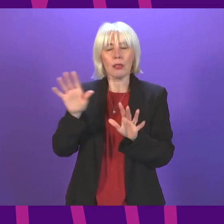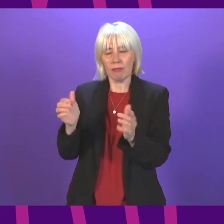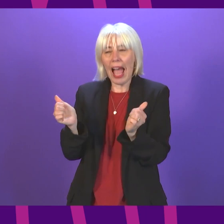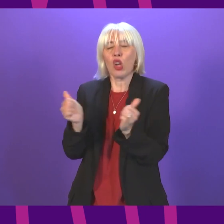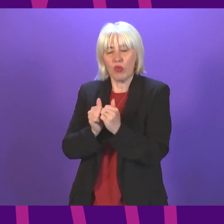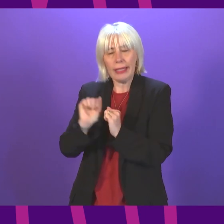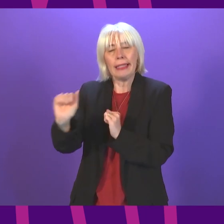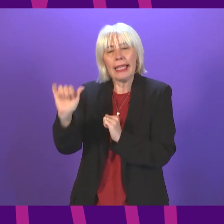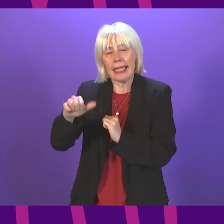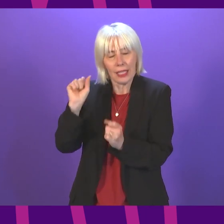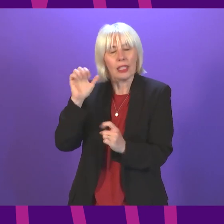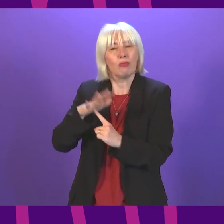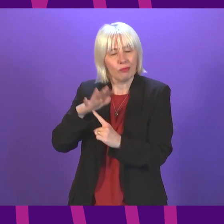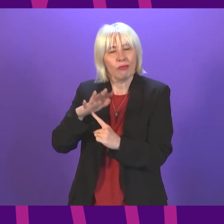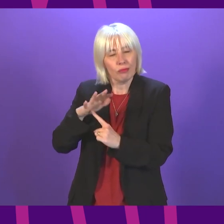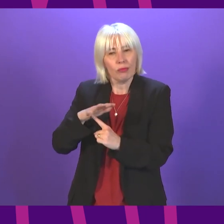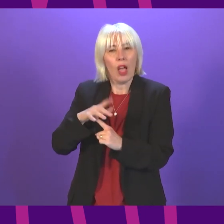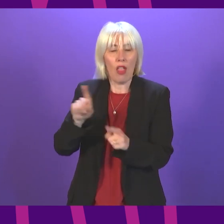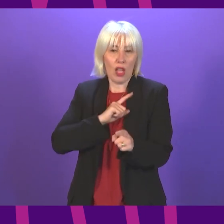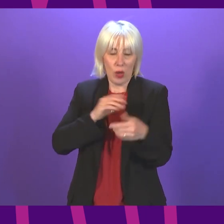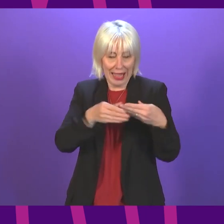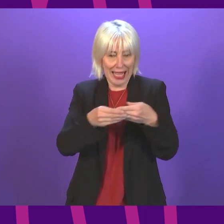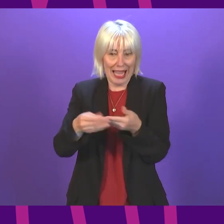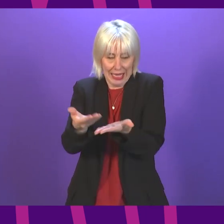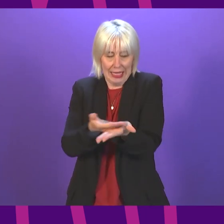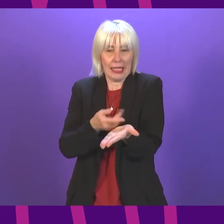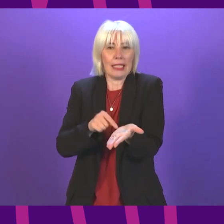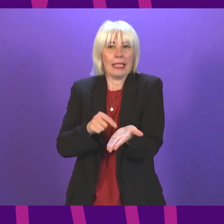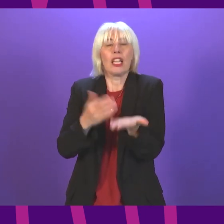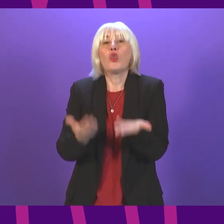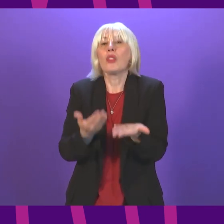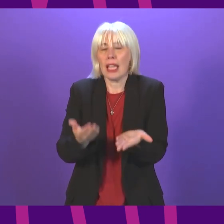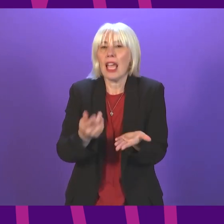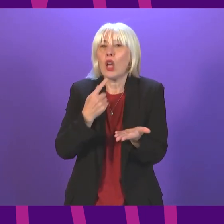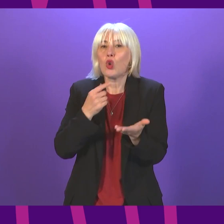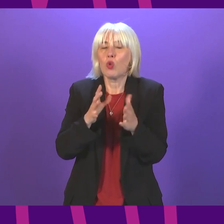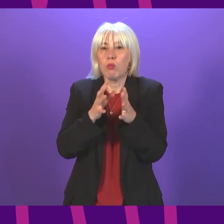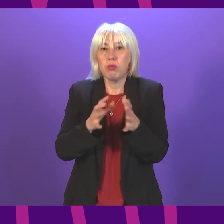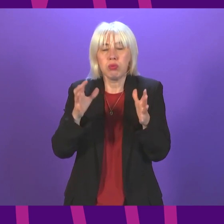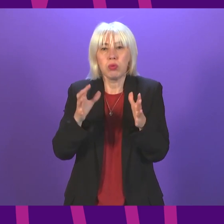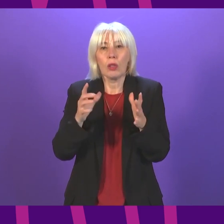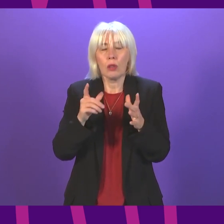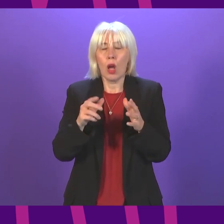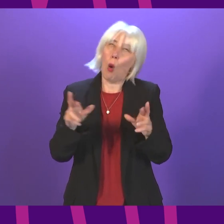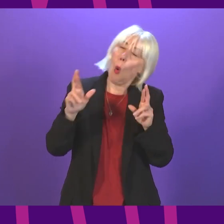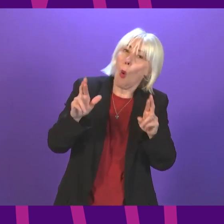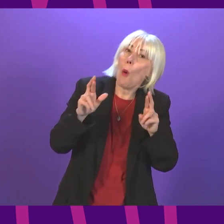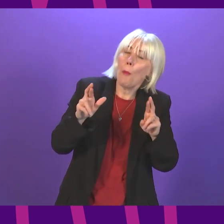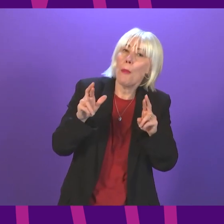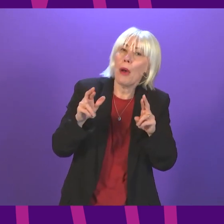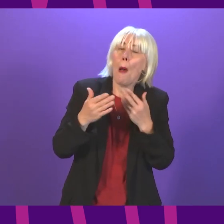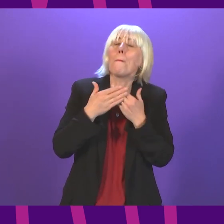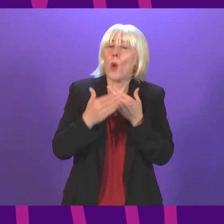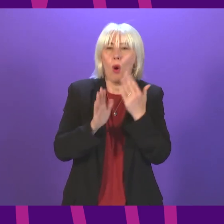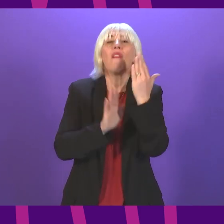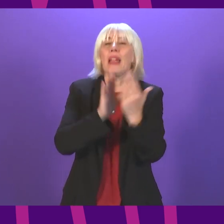choice is absolutely critical, and therefore the guidance published today will help to increase, I would suspect, and I would hope more